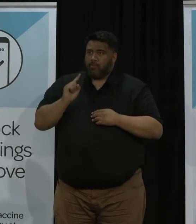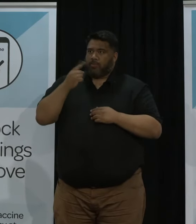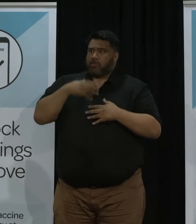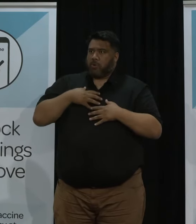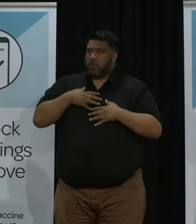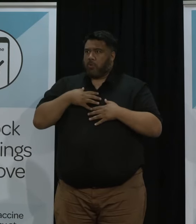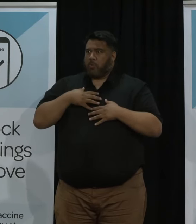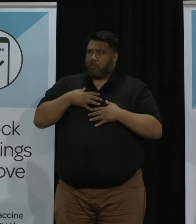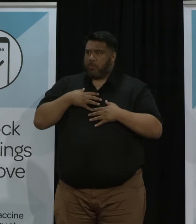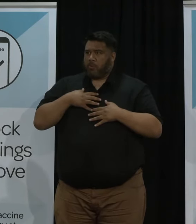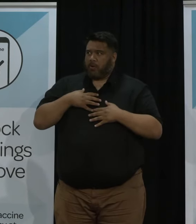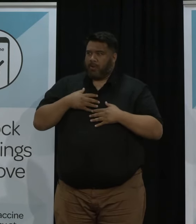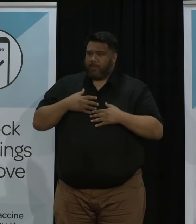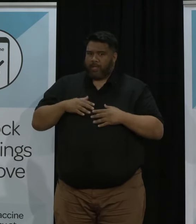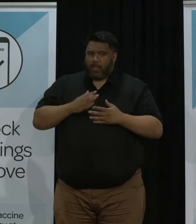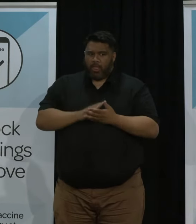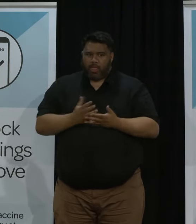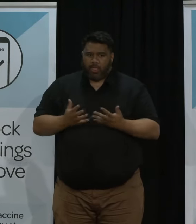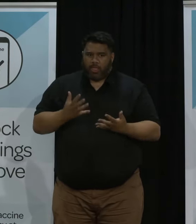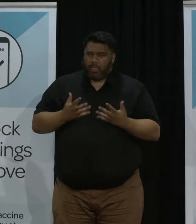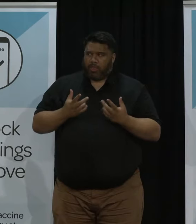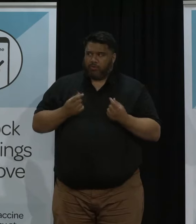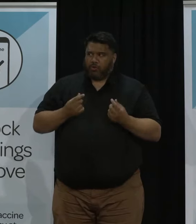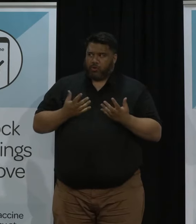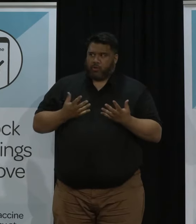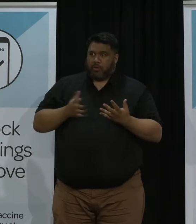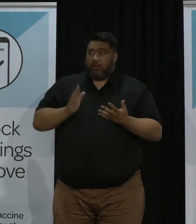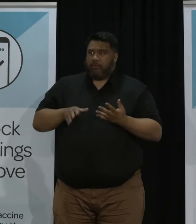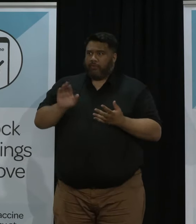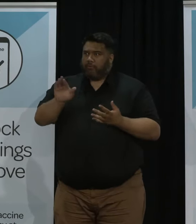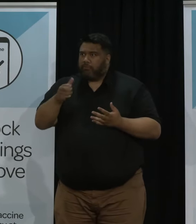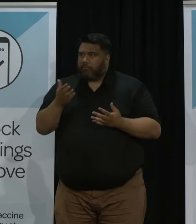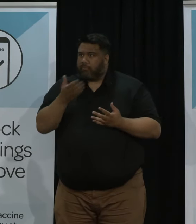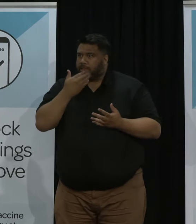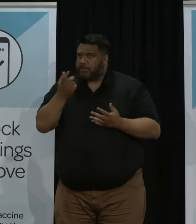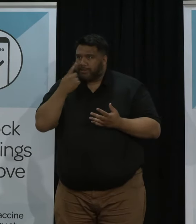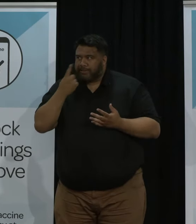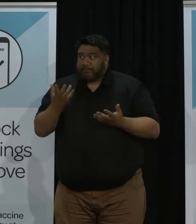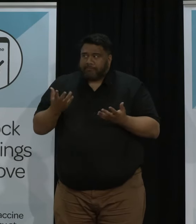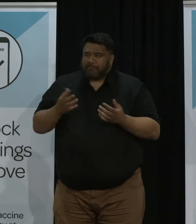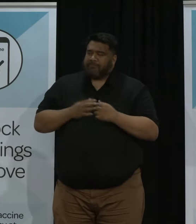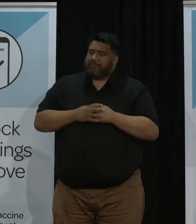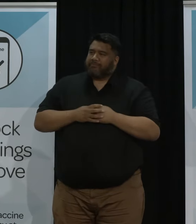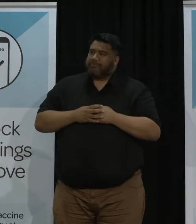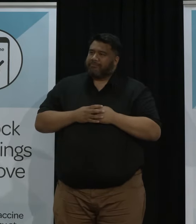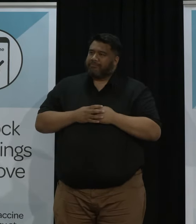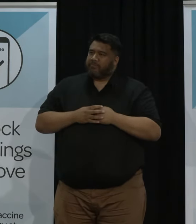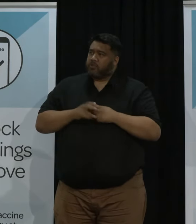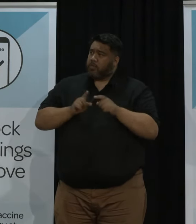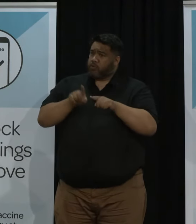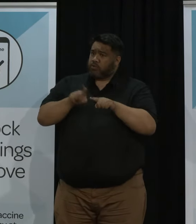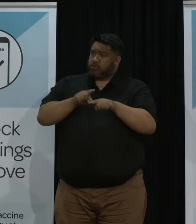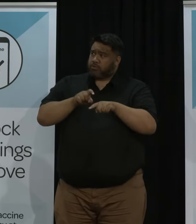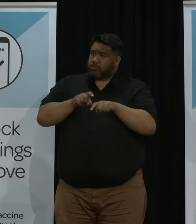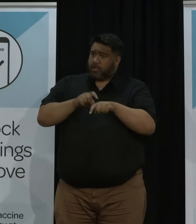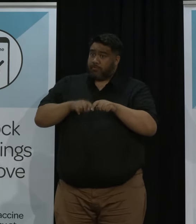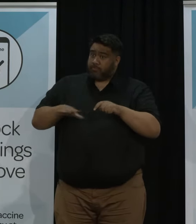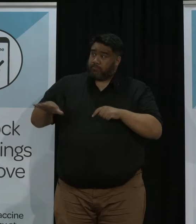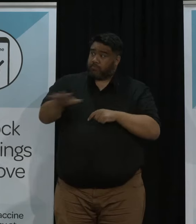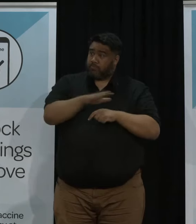if they weren't doing it usually In terms of the general report back have you got an idea of compliance level at this stage?